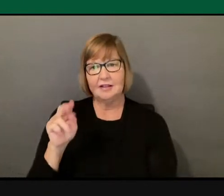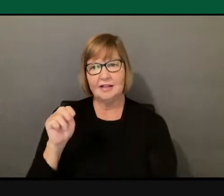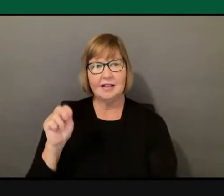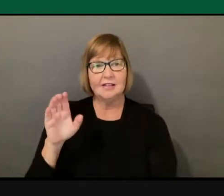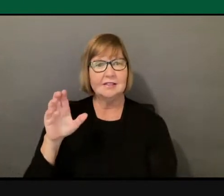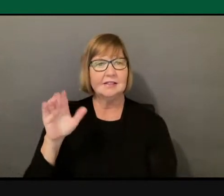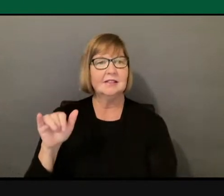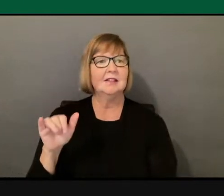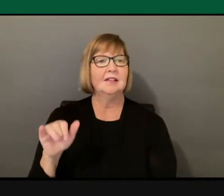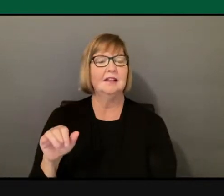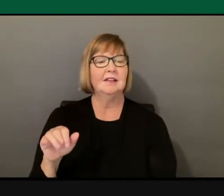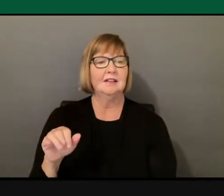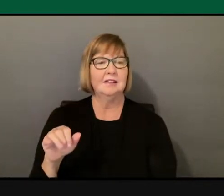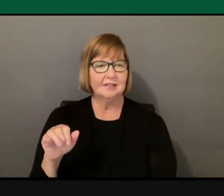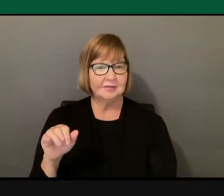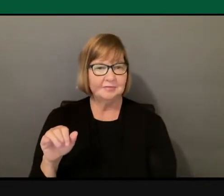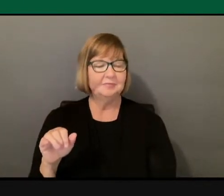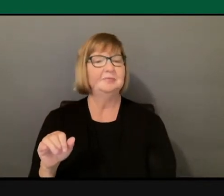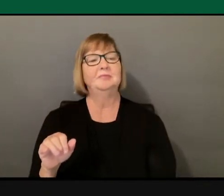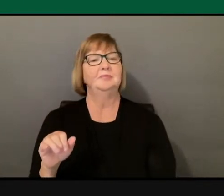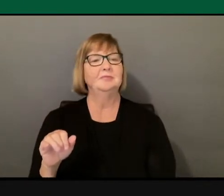And Morgan Beattie.